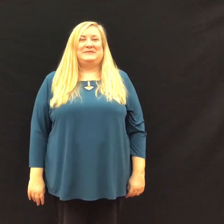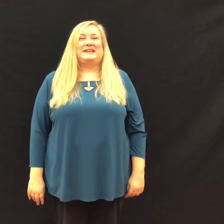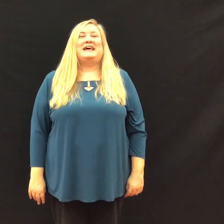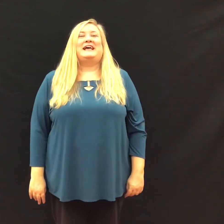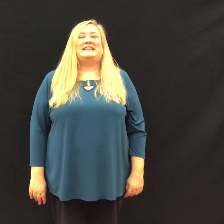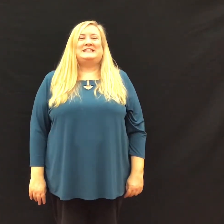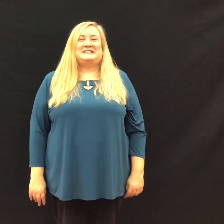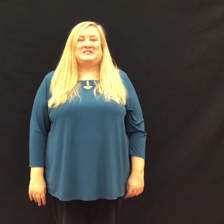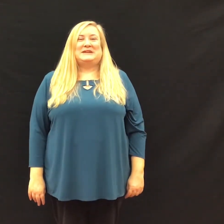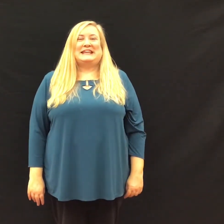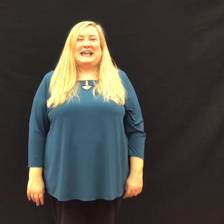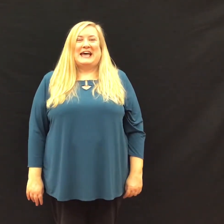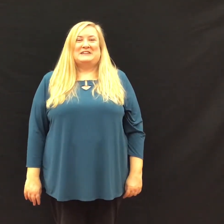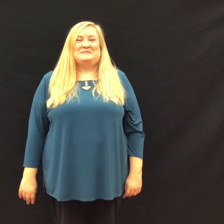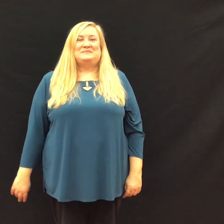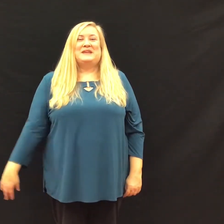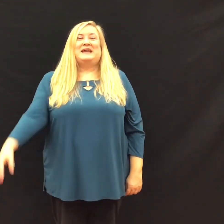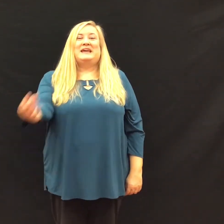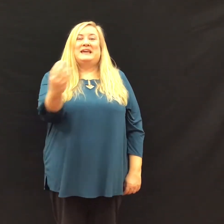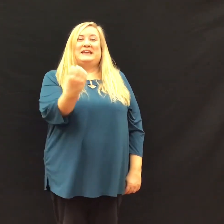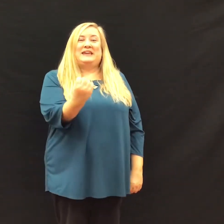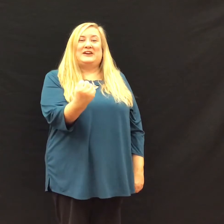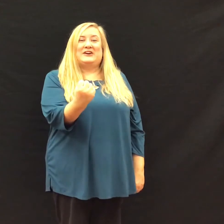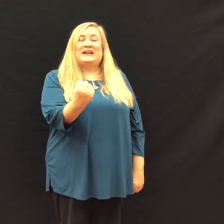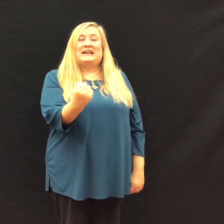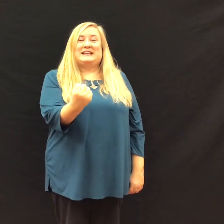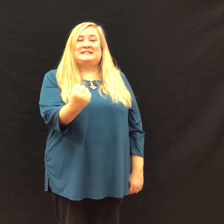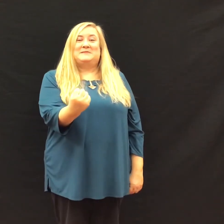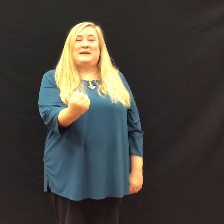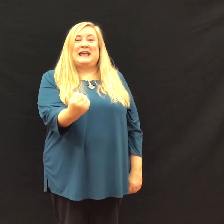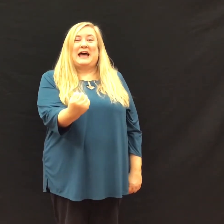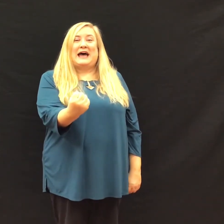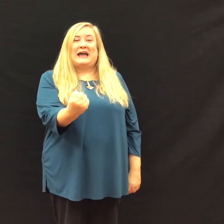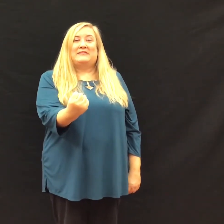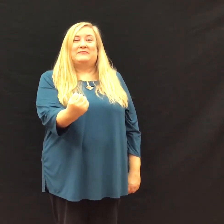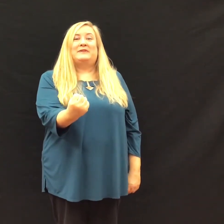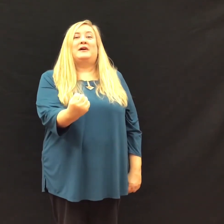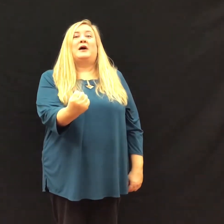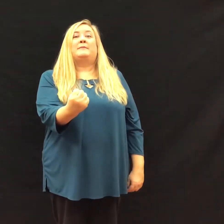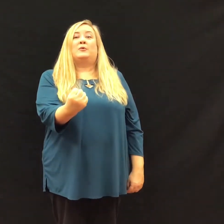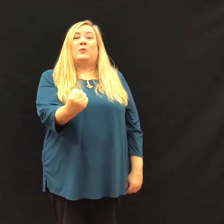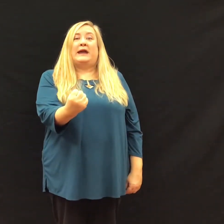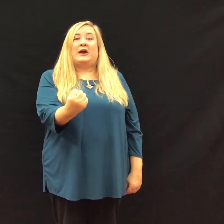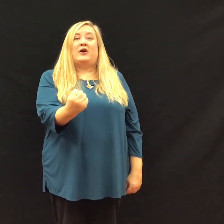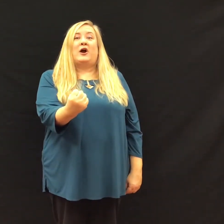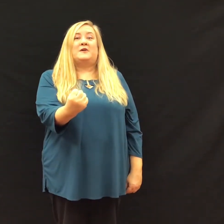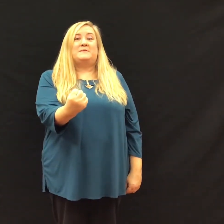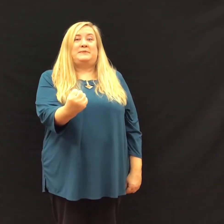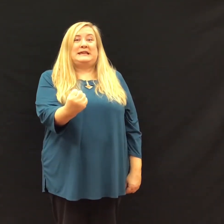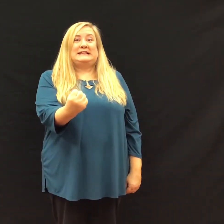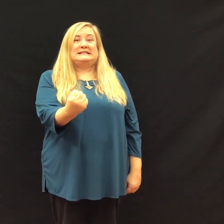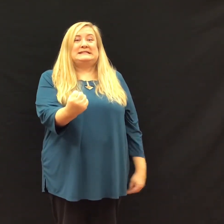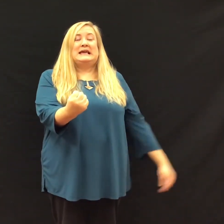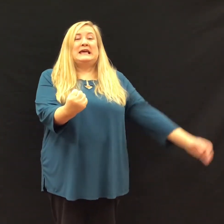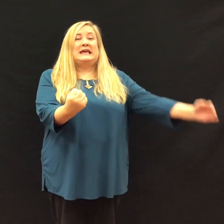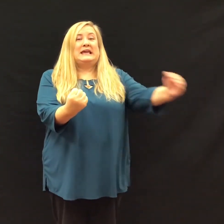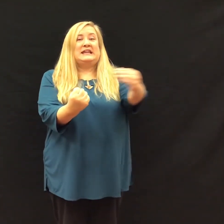Let's do it again. Here is the beehive. But where are the bees? Hidden